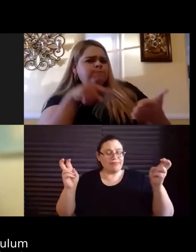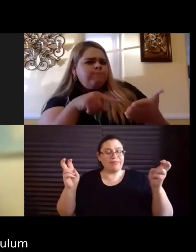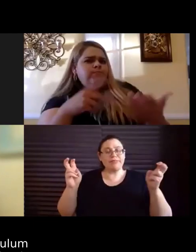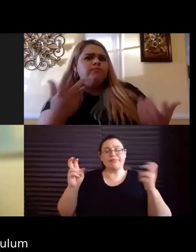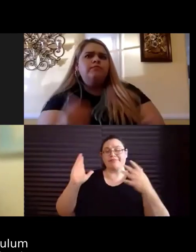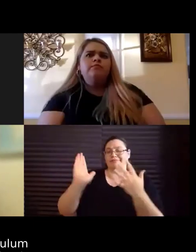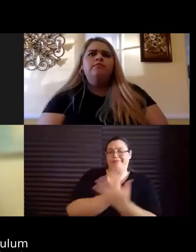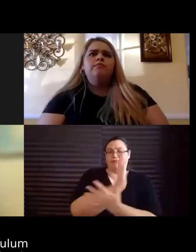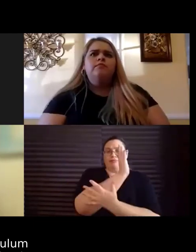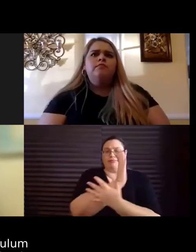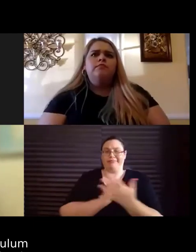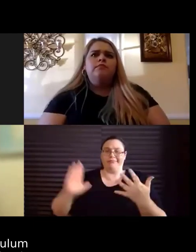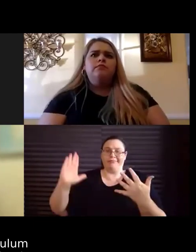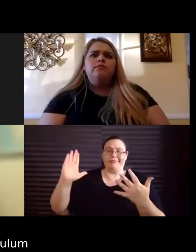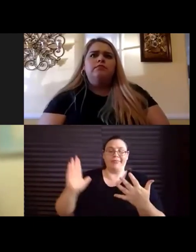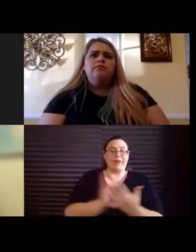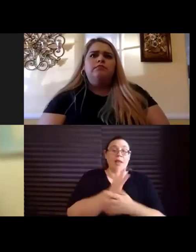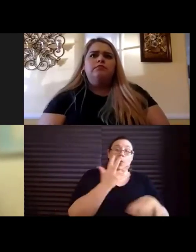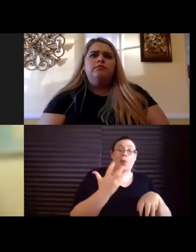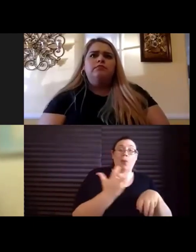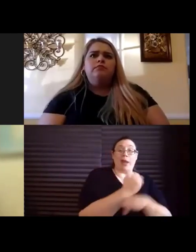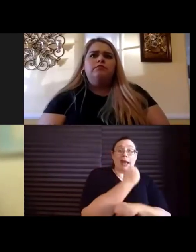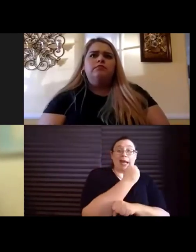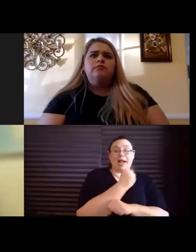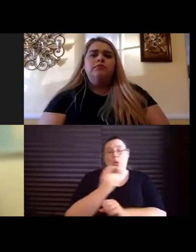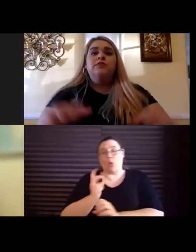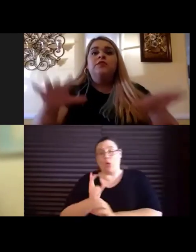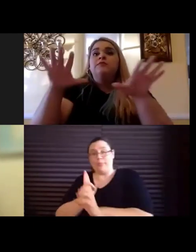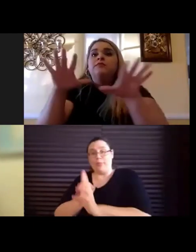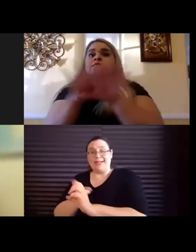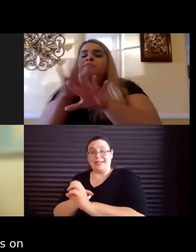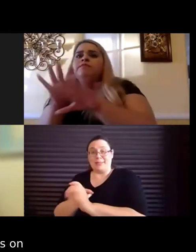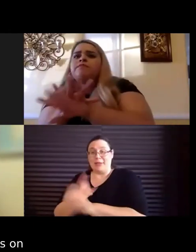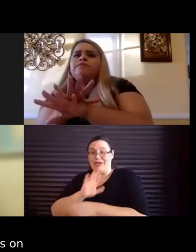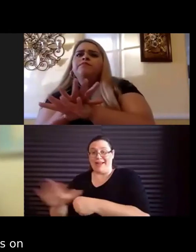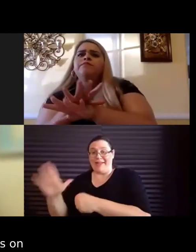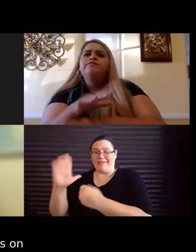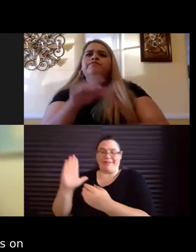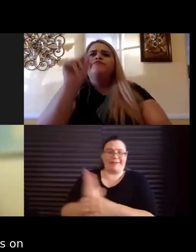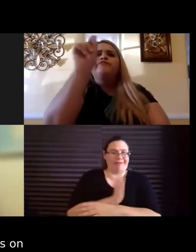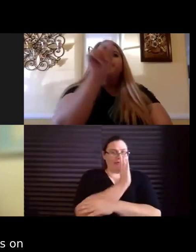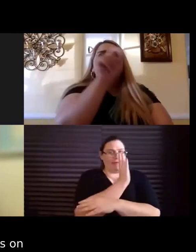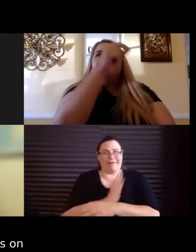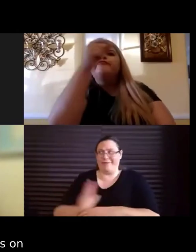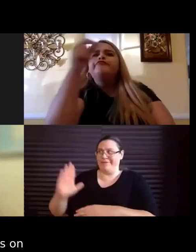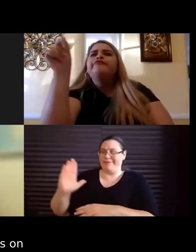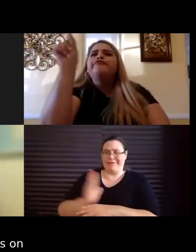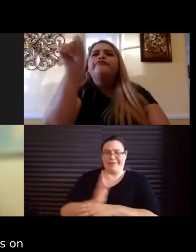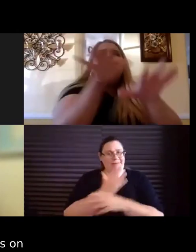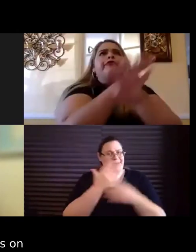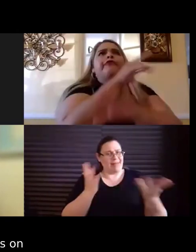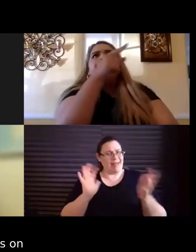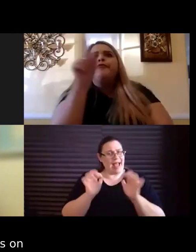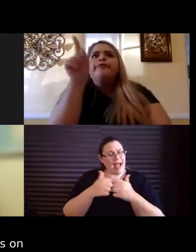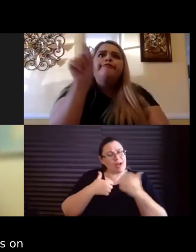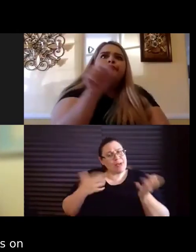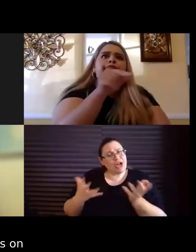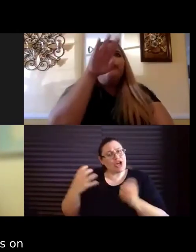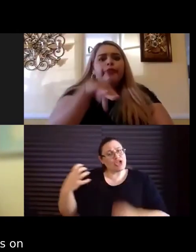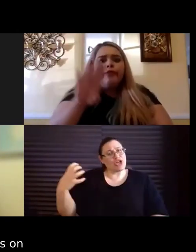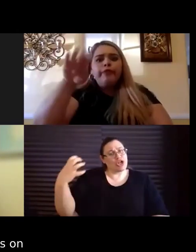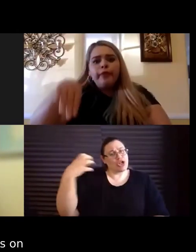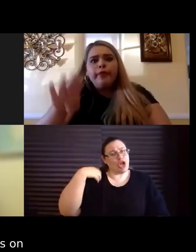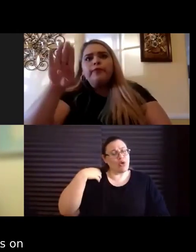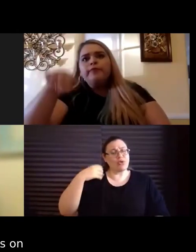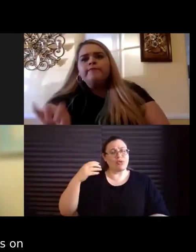winning and on simply participating is constantly swinging back and forth. How do we encourage coaches to focus on the